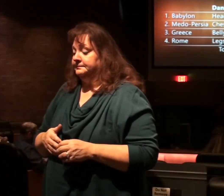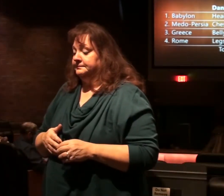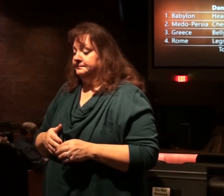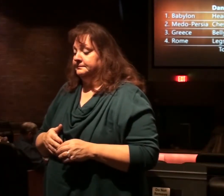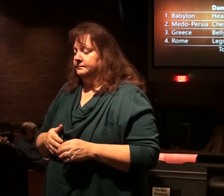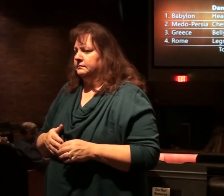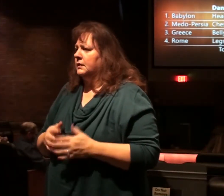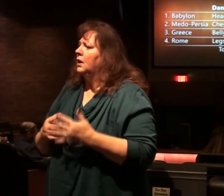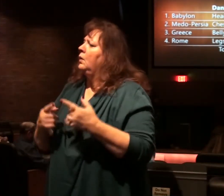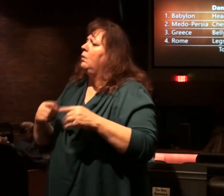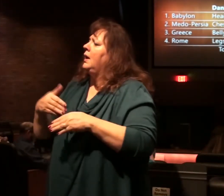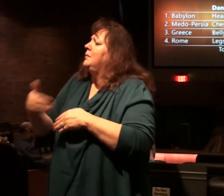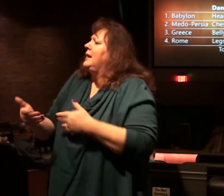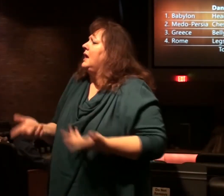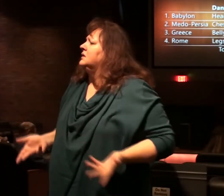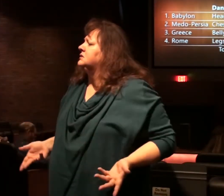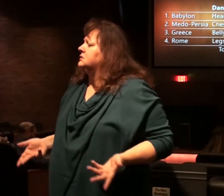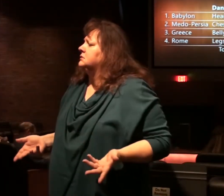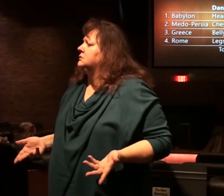What happens next?